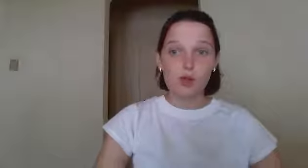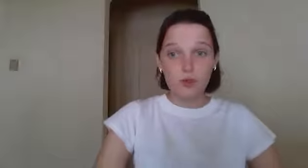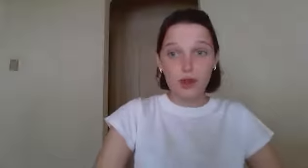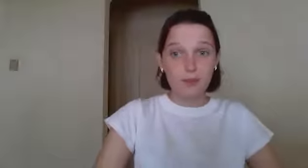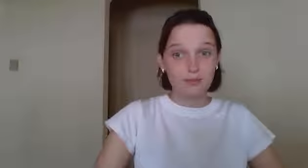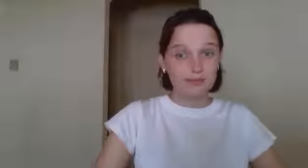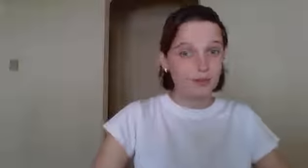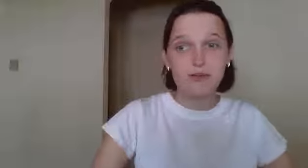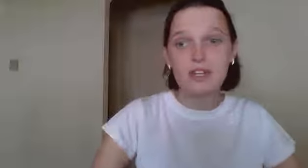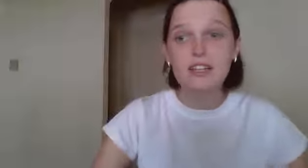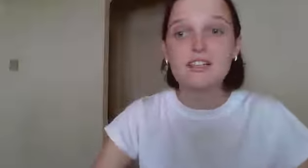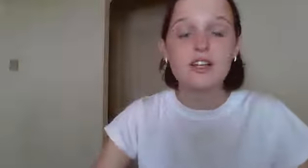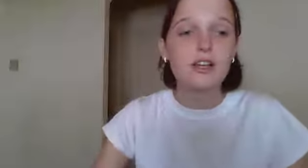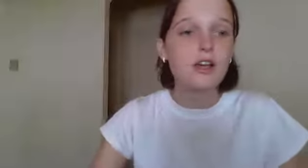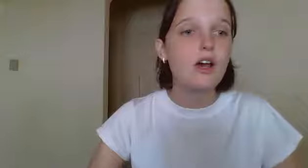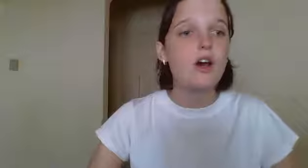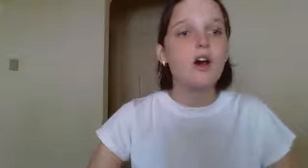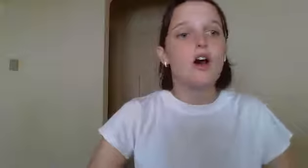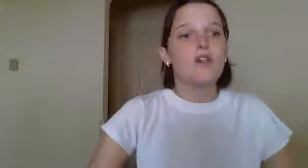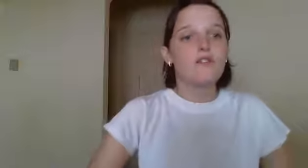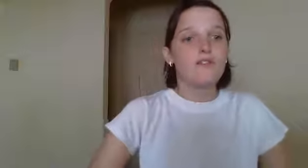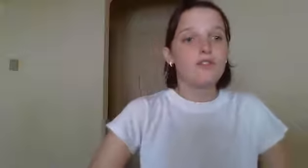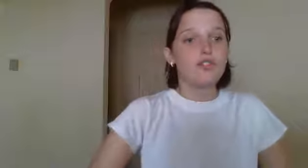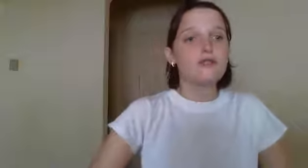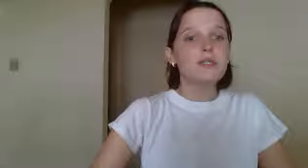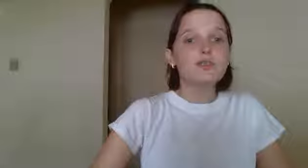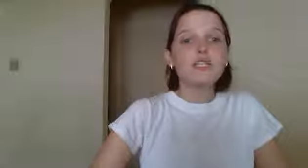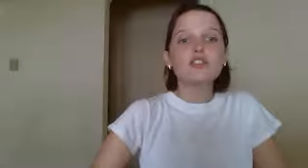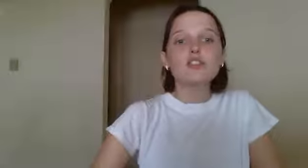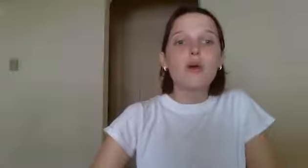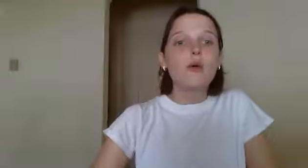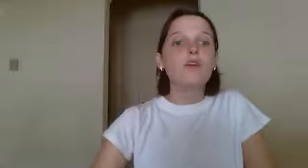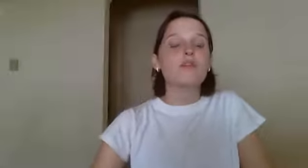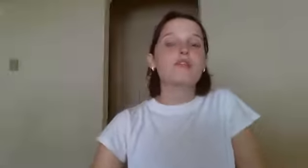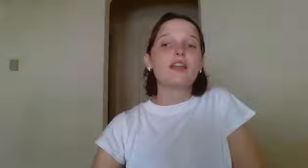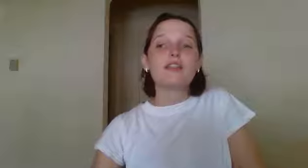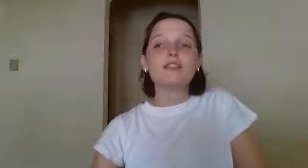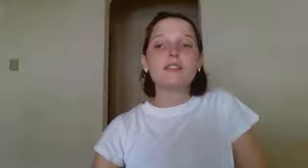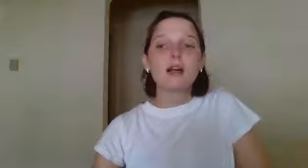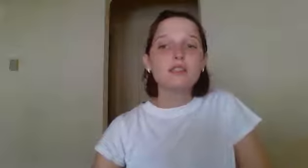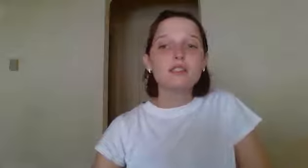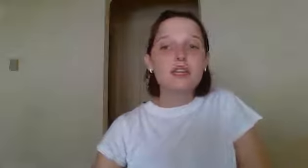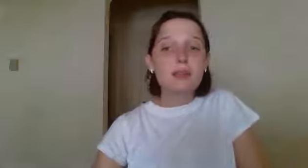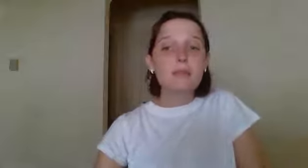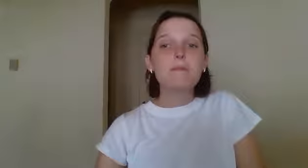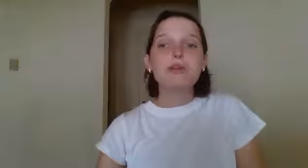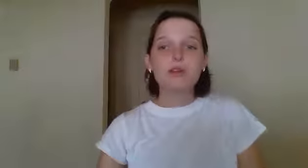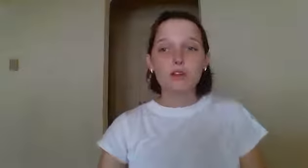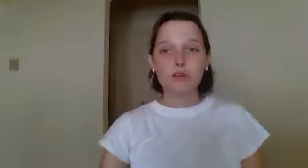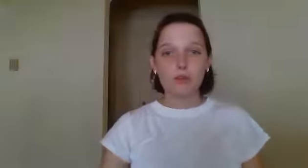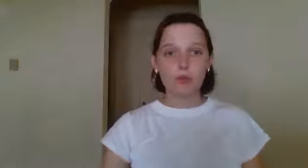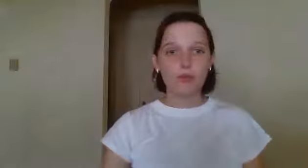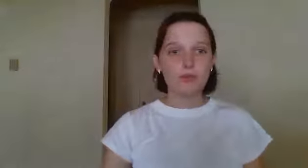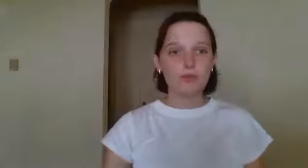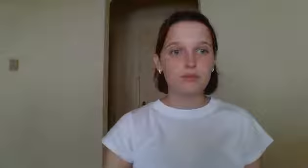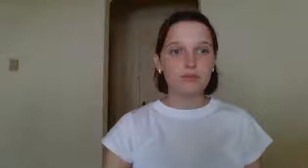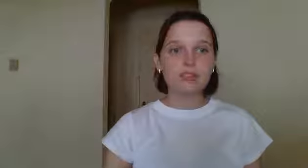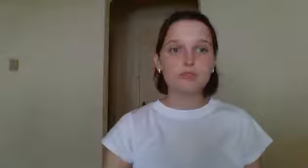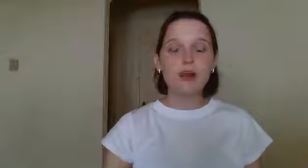Okay, so now we're going to get started. You've been doing so well with finding the sounds in the middle of a word. Let's